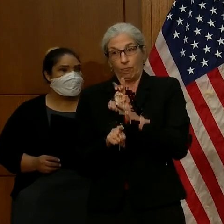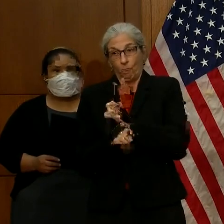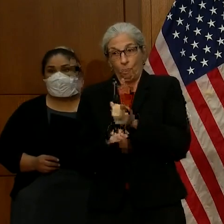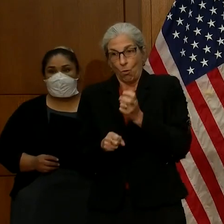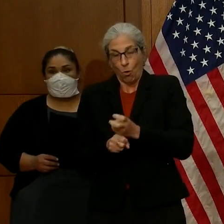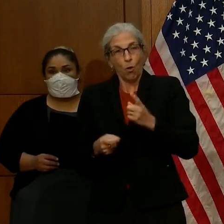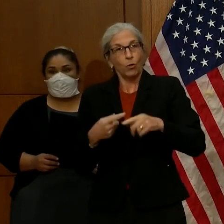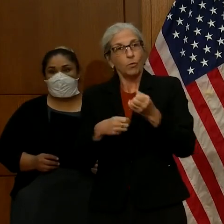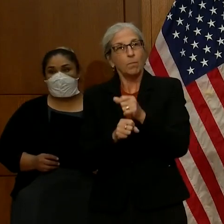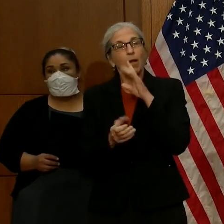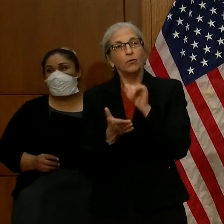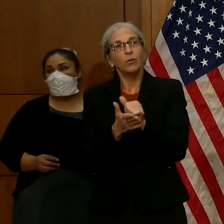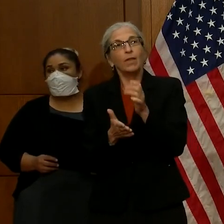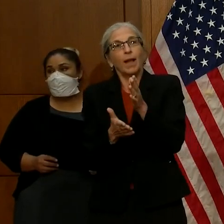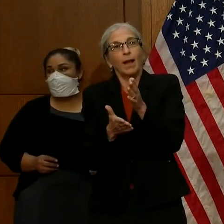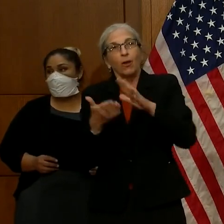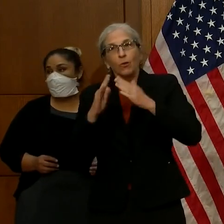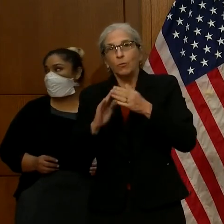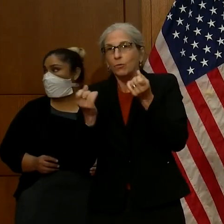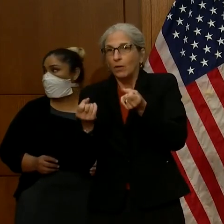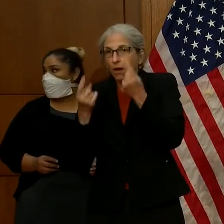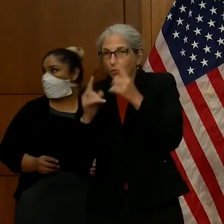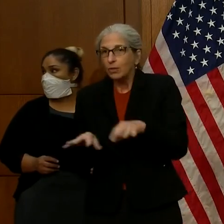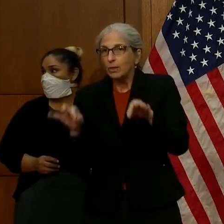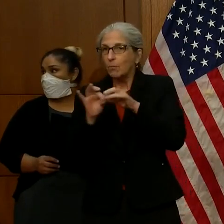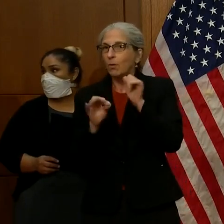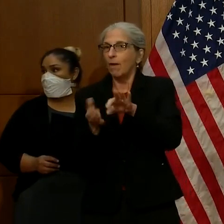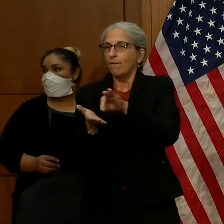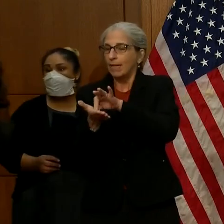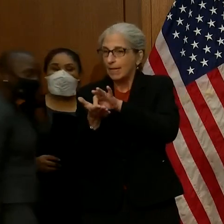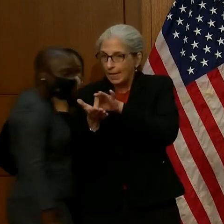understand the importance of being counted. Tracy?